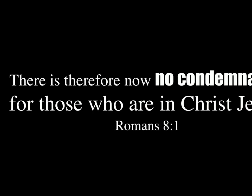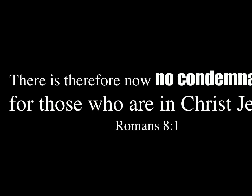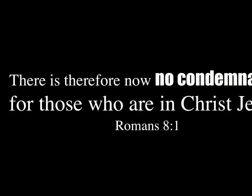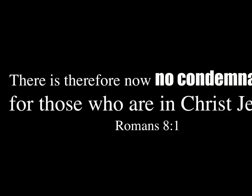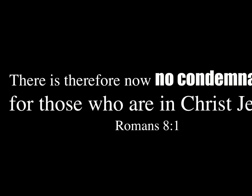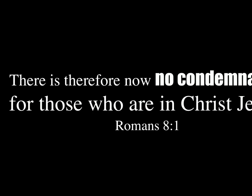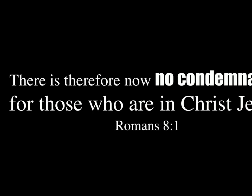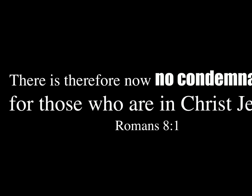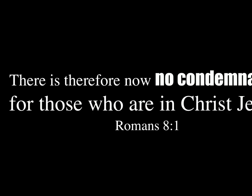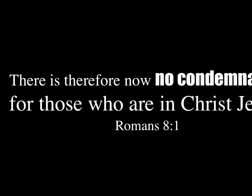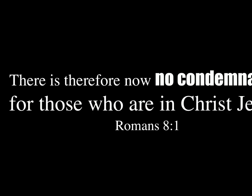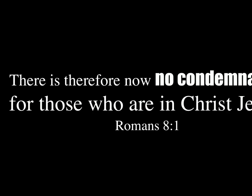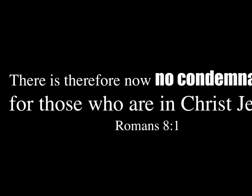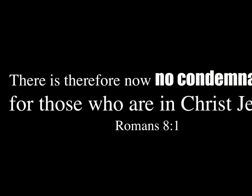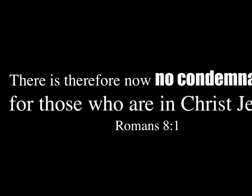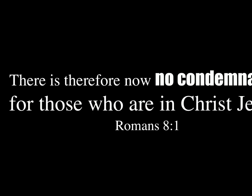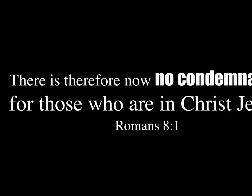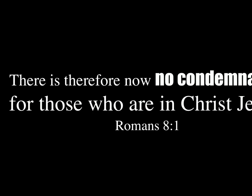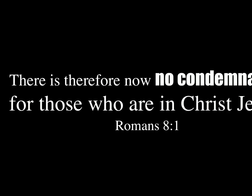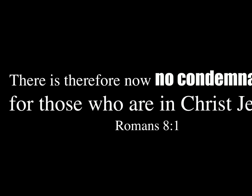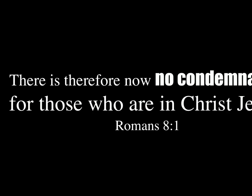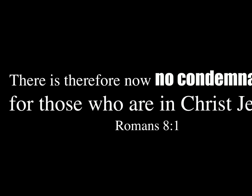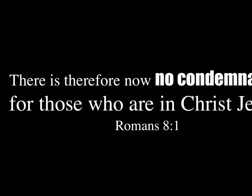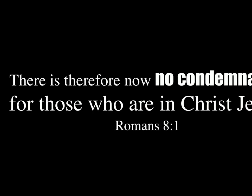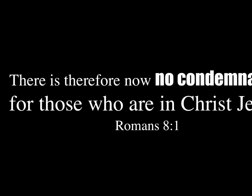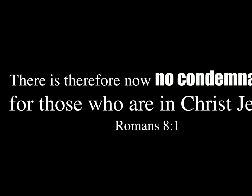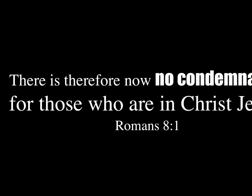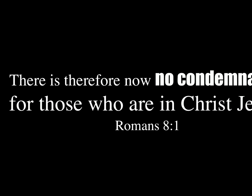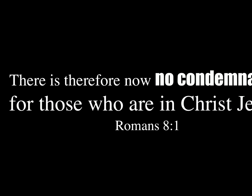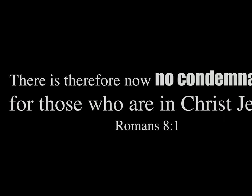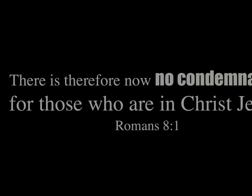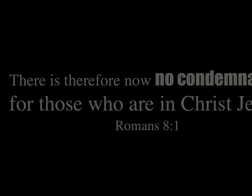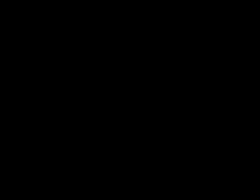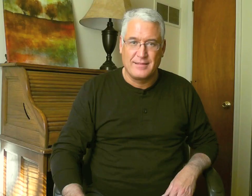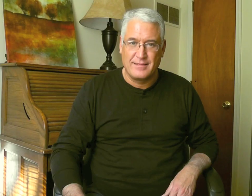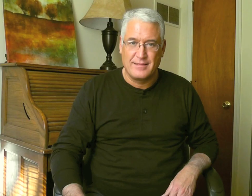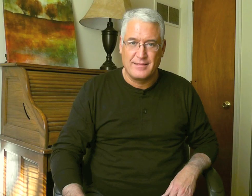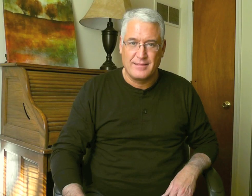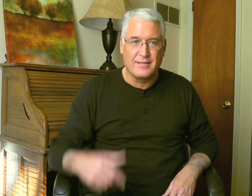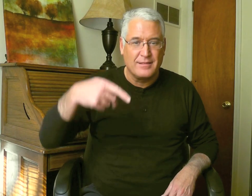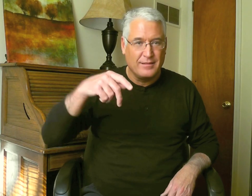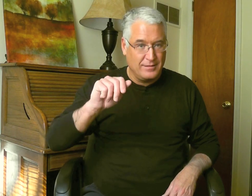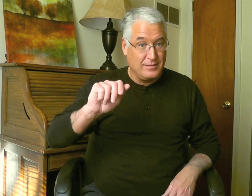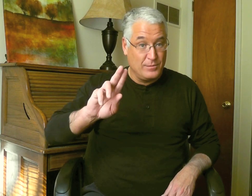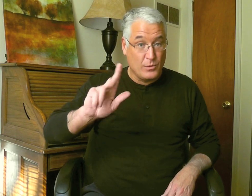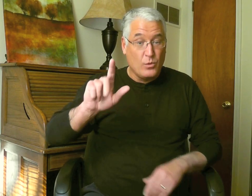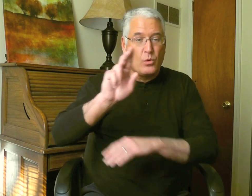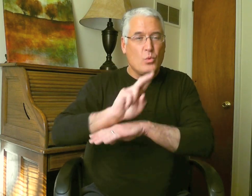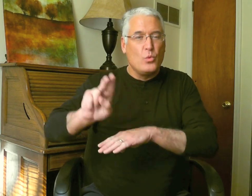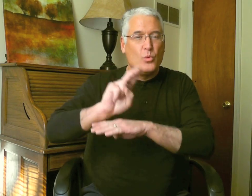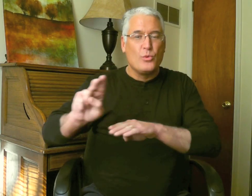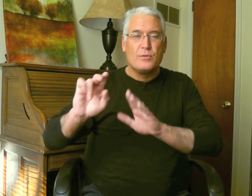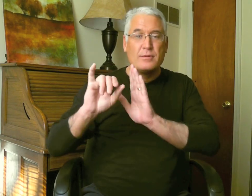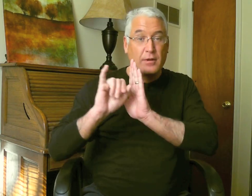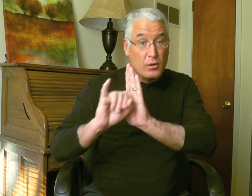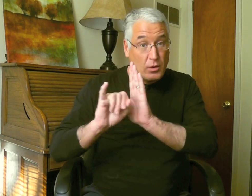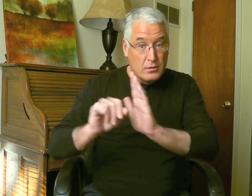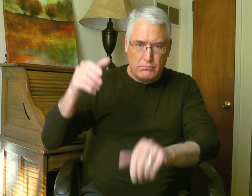is therefore now no condemnation for those who are in Christ Jesus. Paul, he has